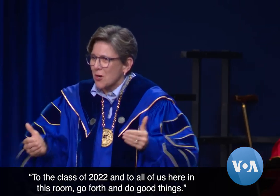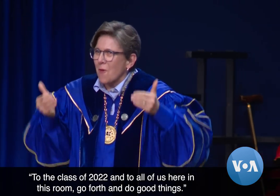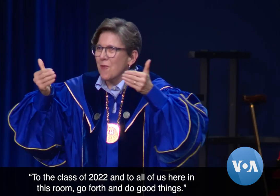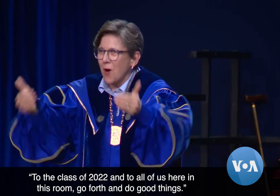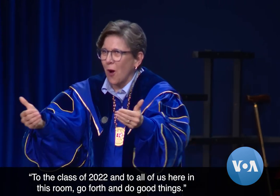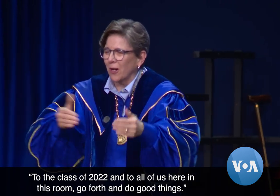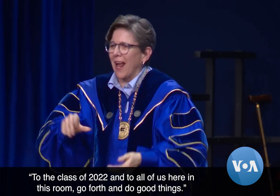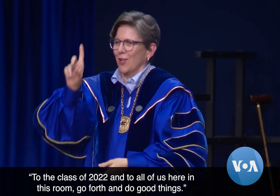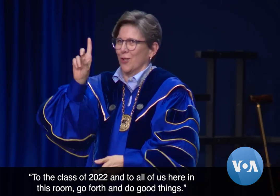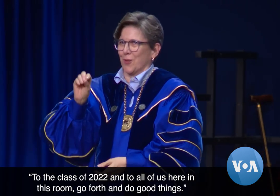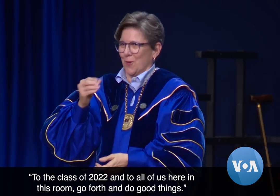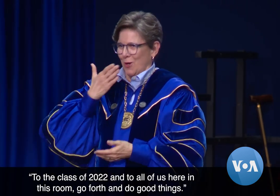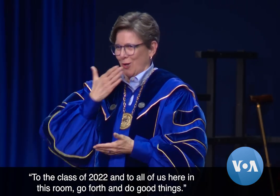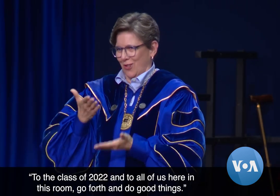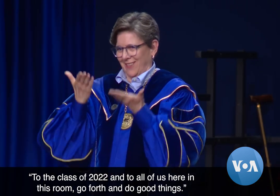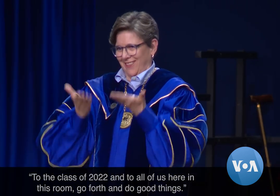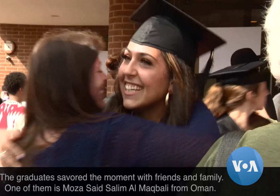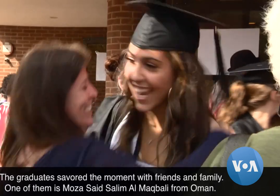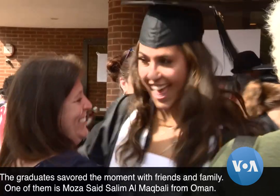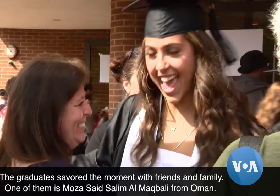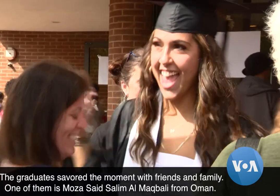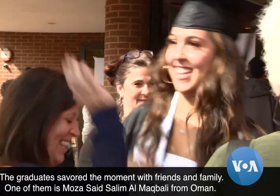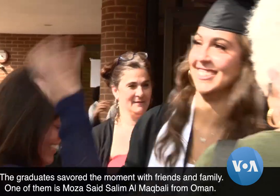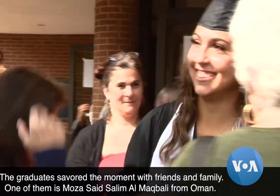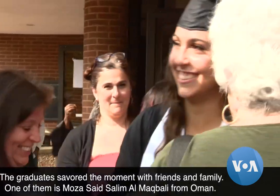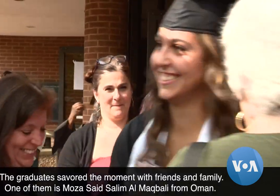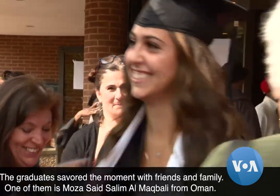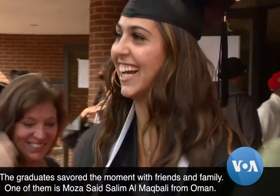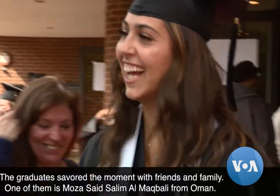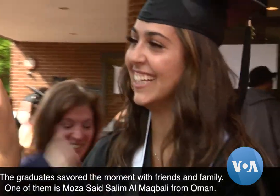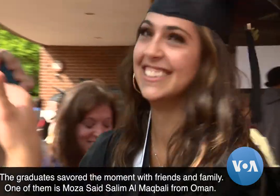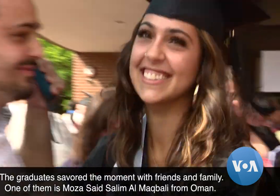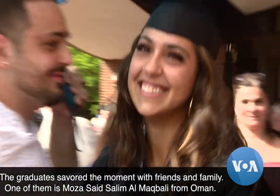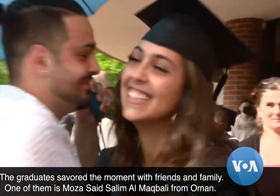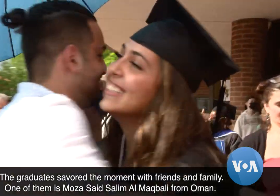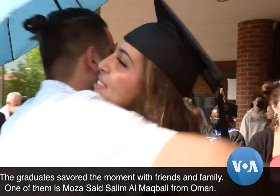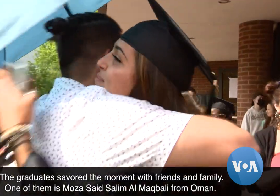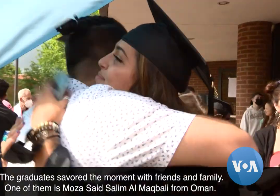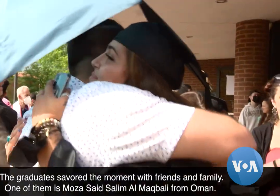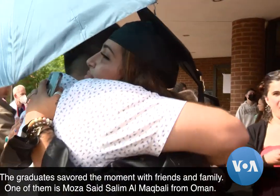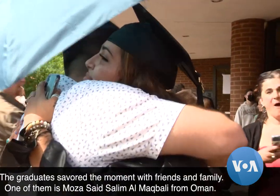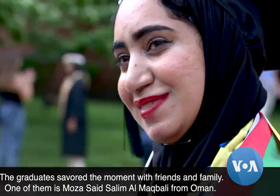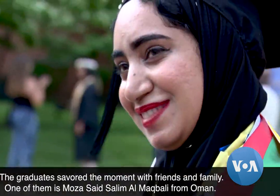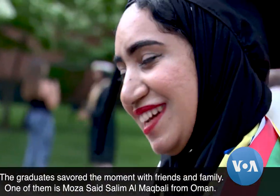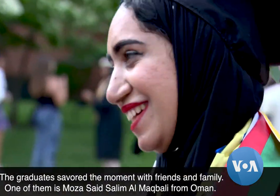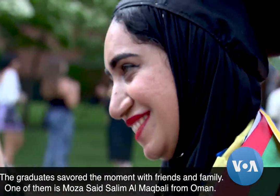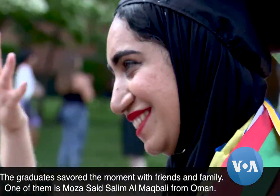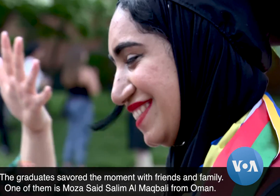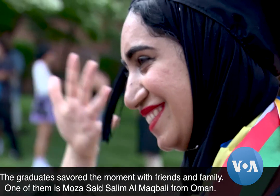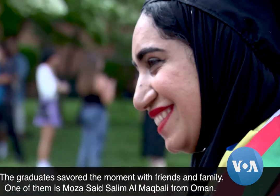forth and do good things. I did it! The graduates savored the moment with friends and family. One of them is